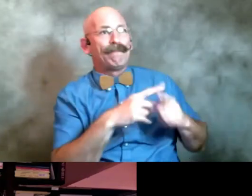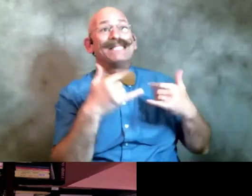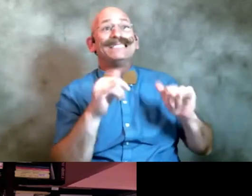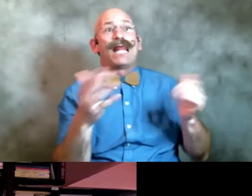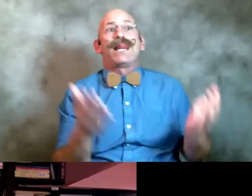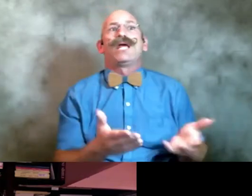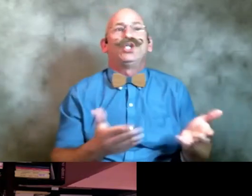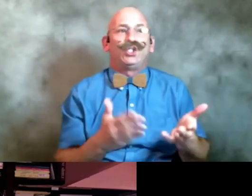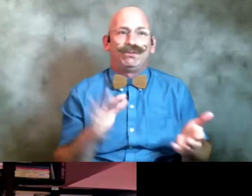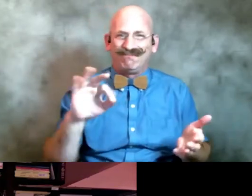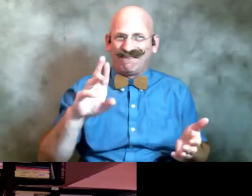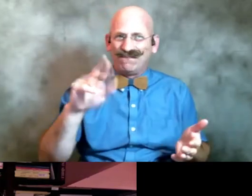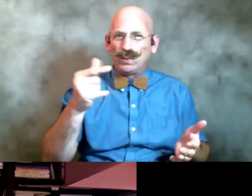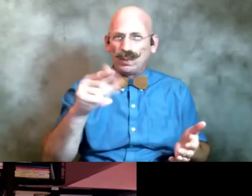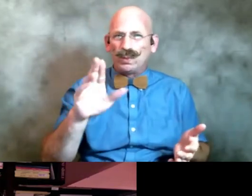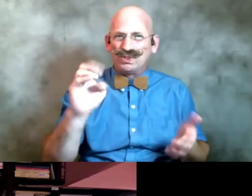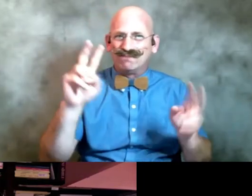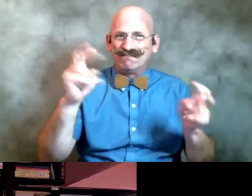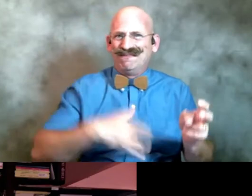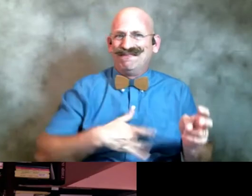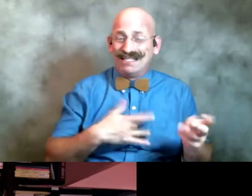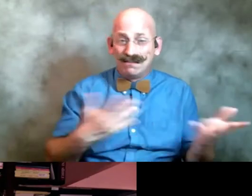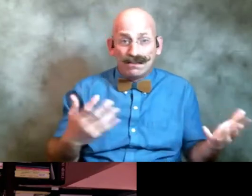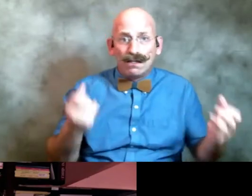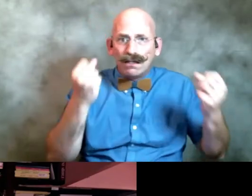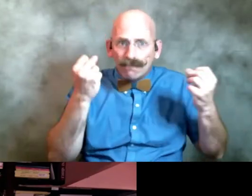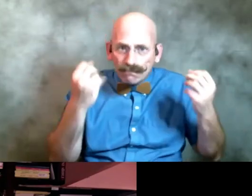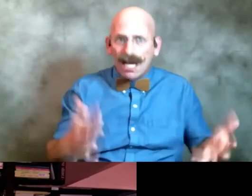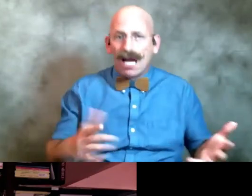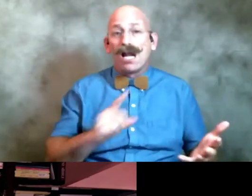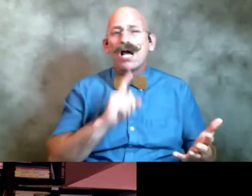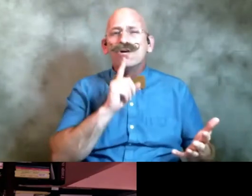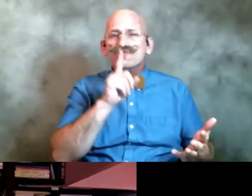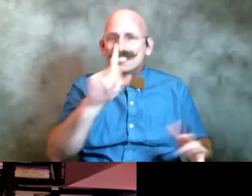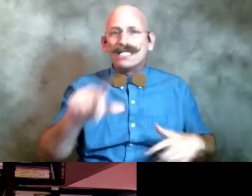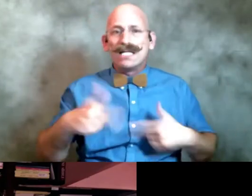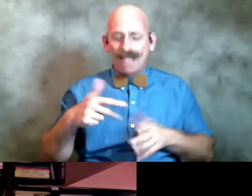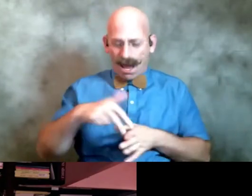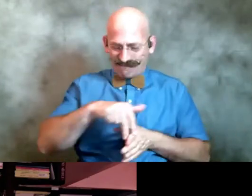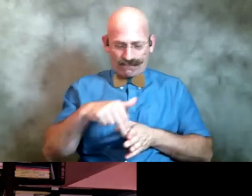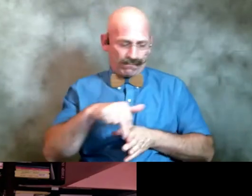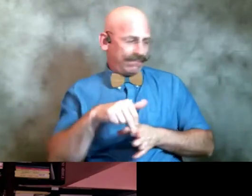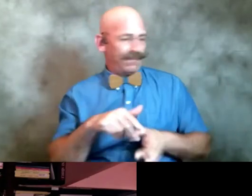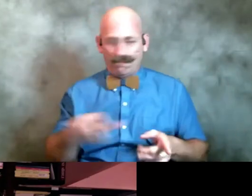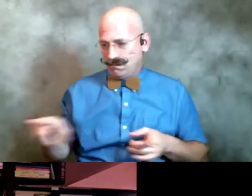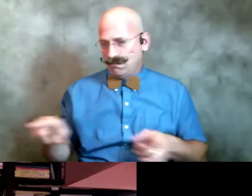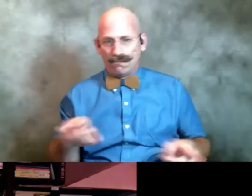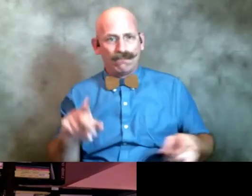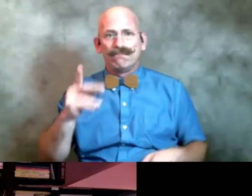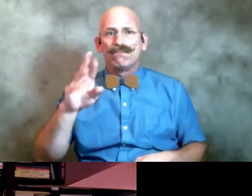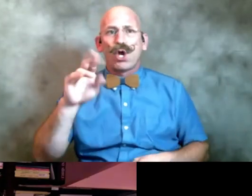there were a lot of real life purgatories that i was looking at while i was writing those poems